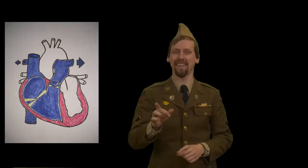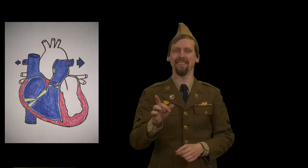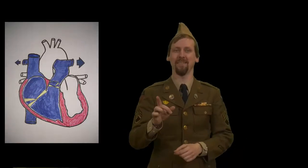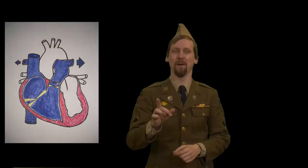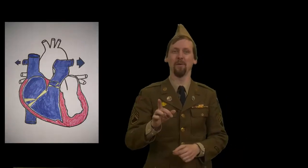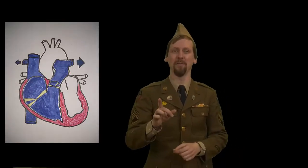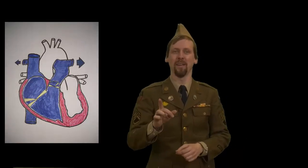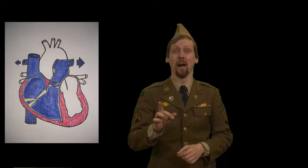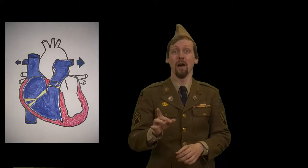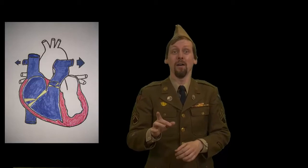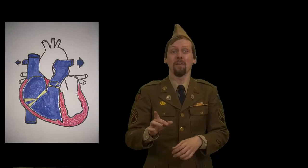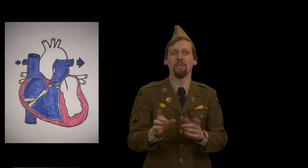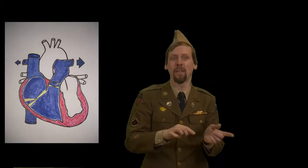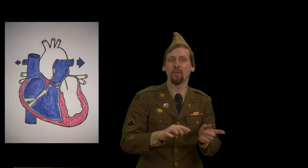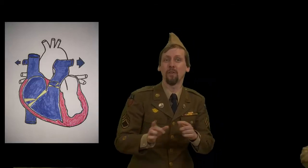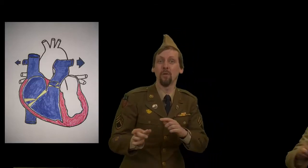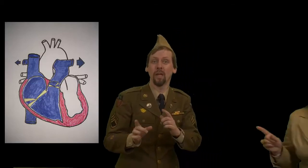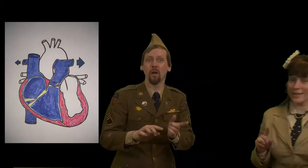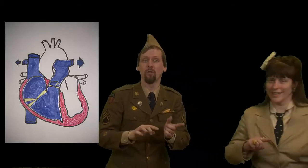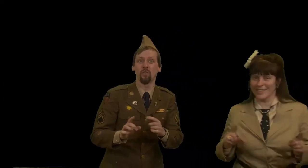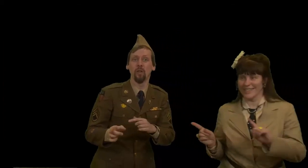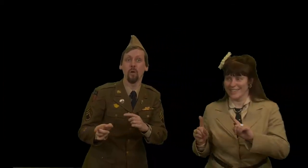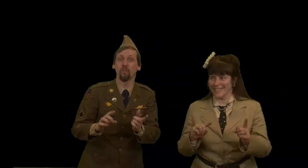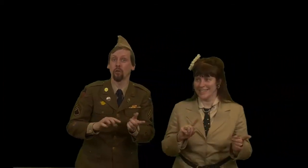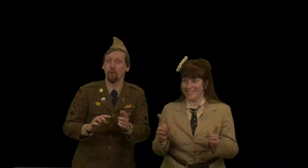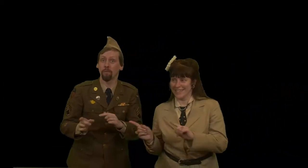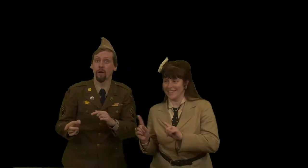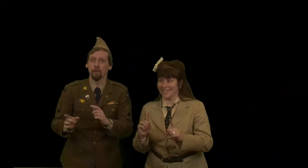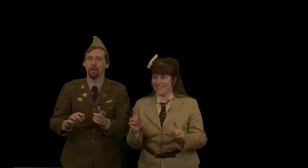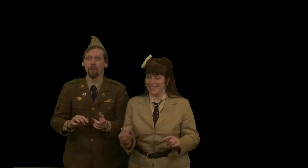then dispose of its CO2. Get O2 new and turn red from blue.